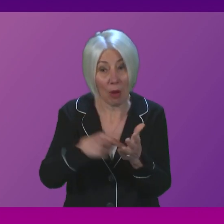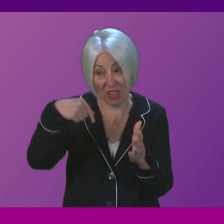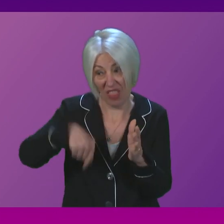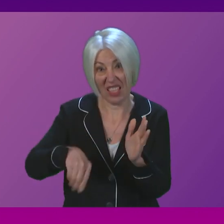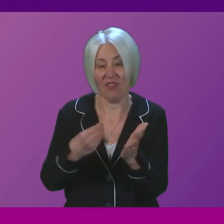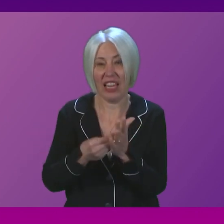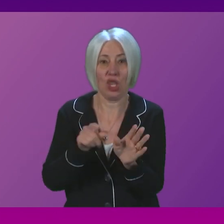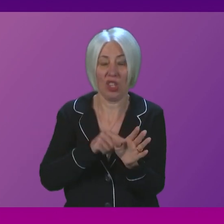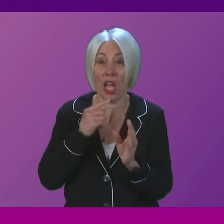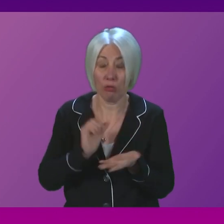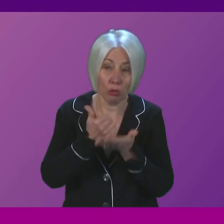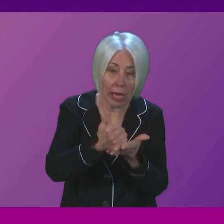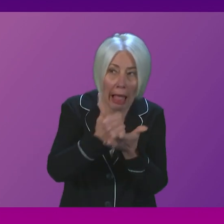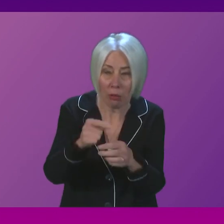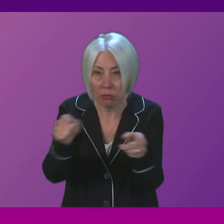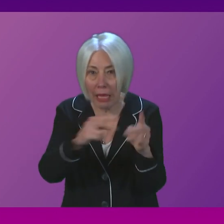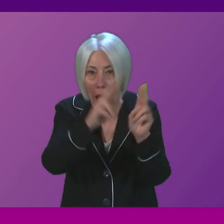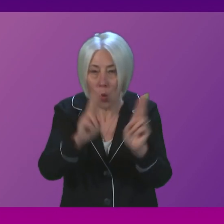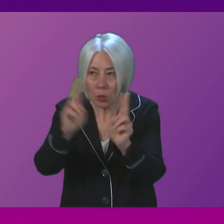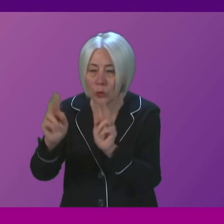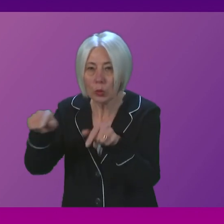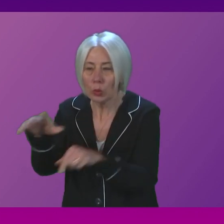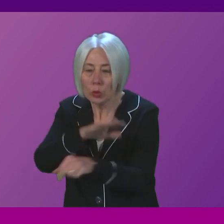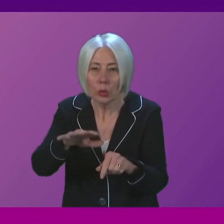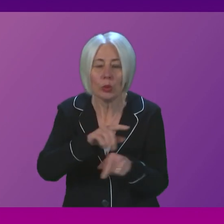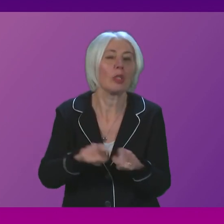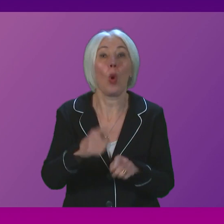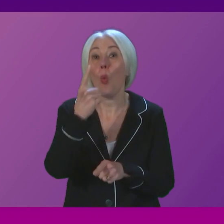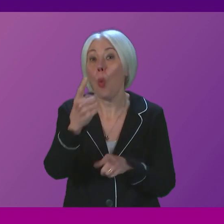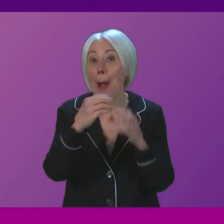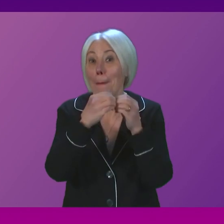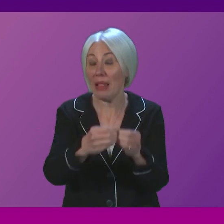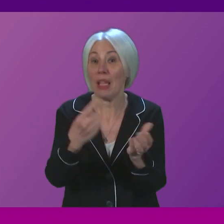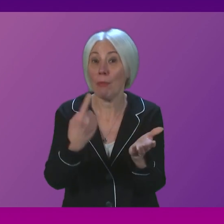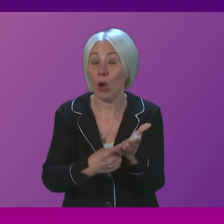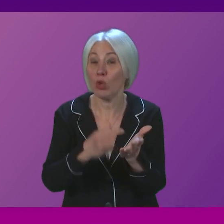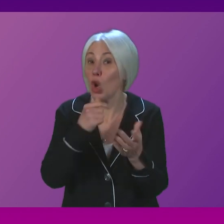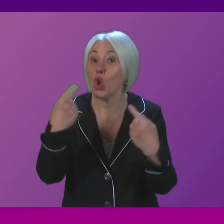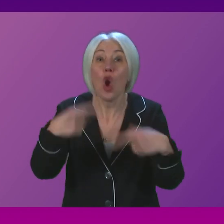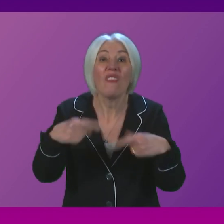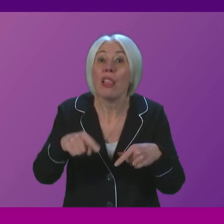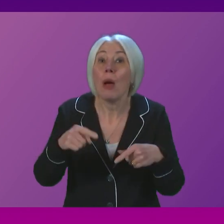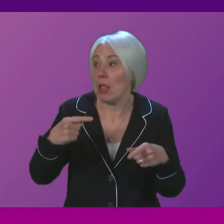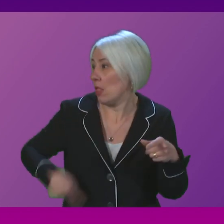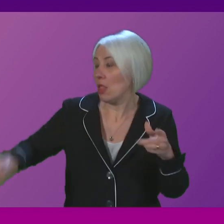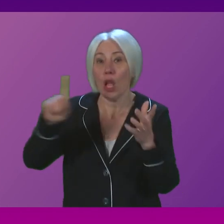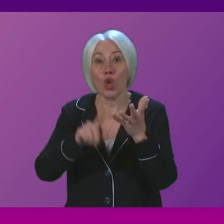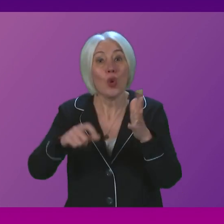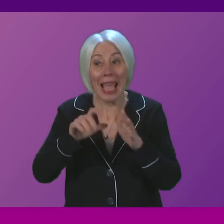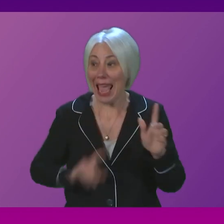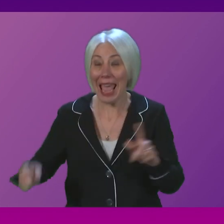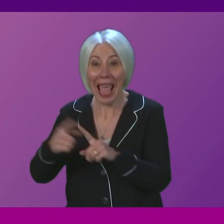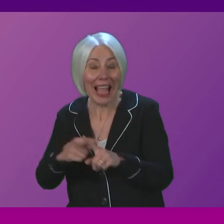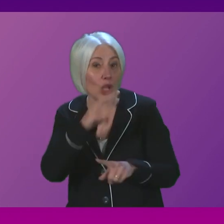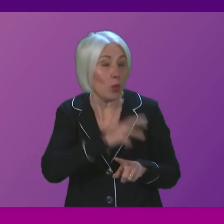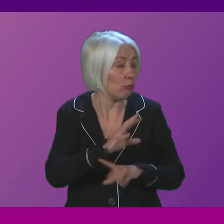year to help households face this that includes 1 billion pounds that is not available anywhere else in the UK that